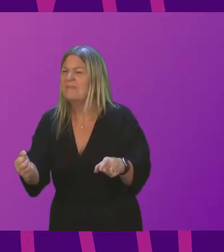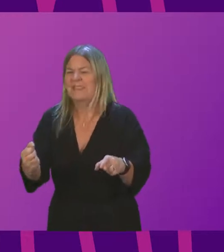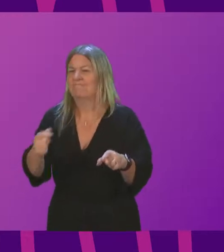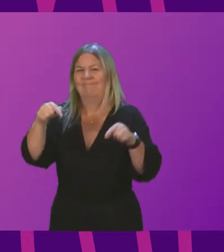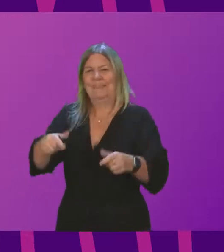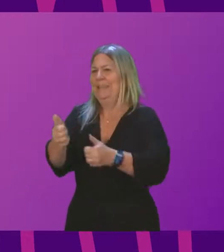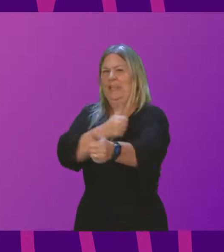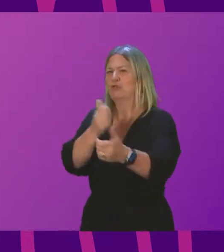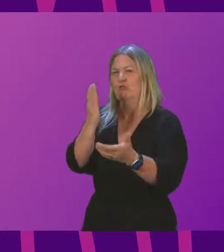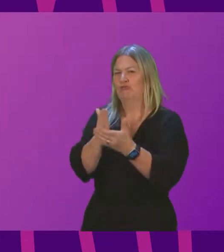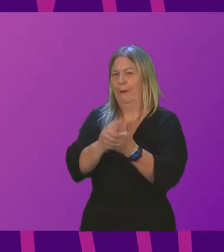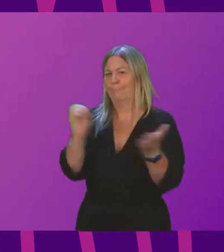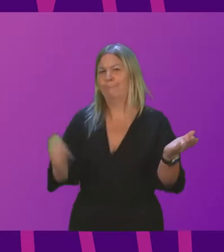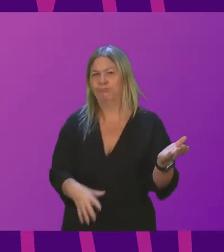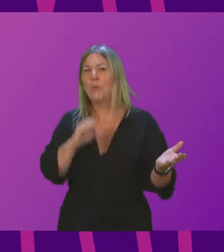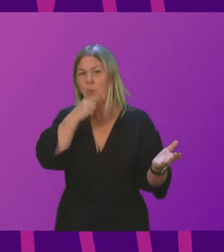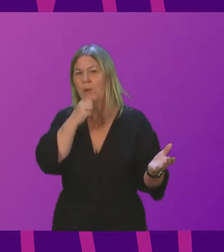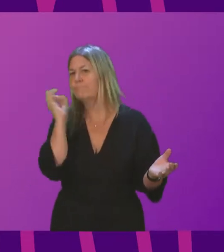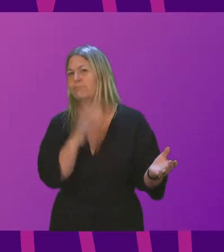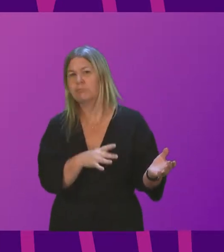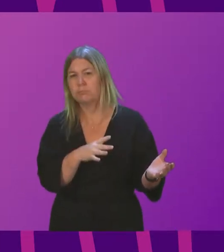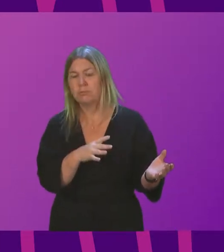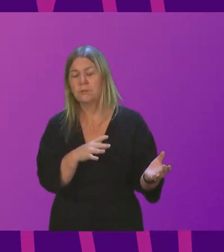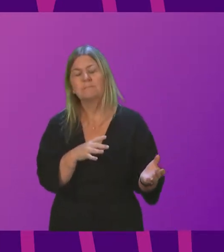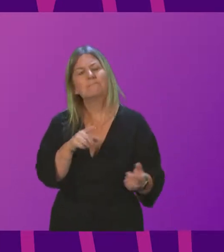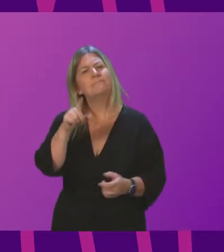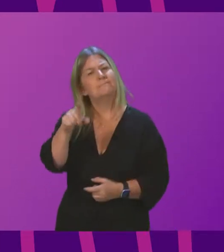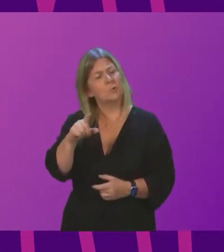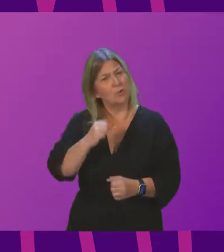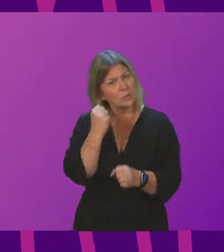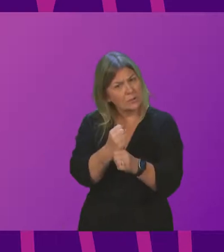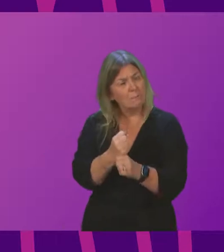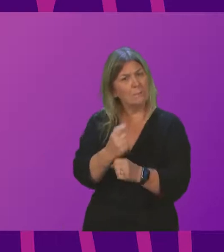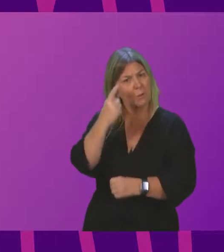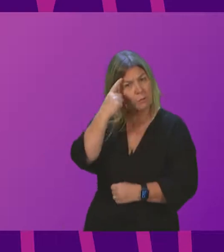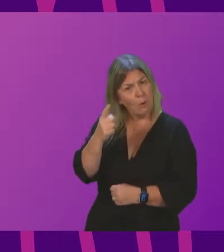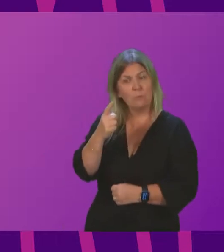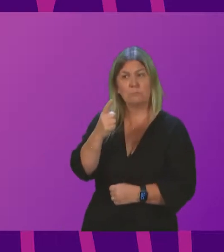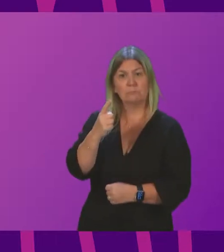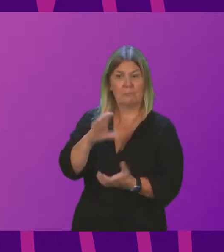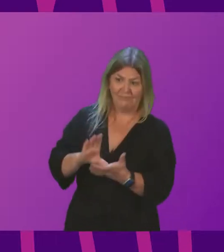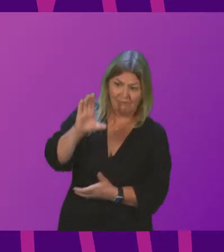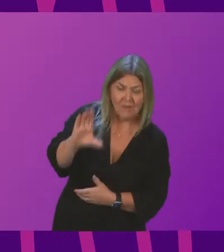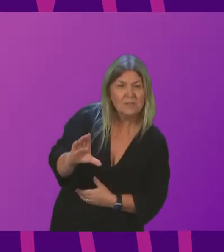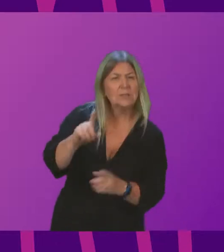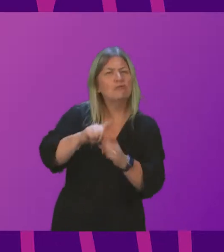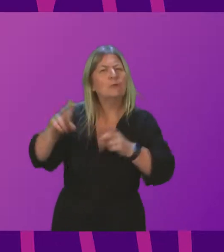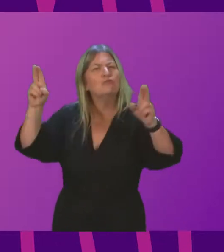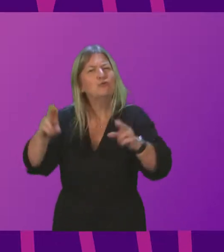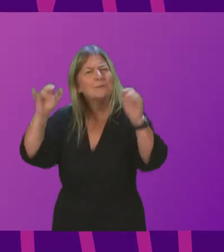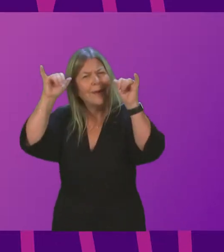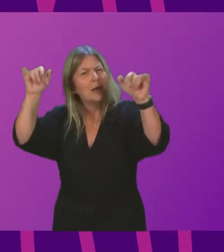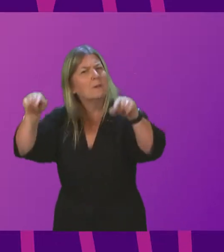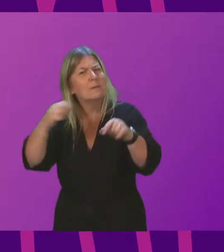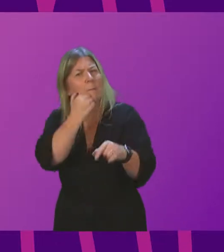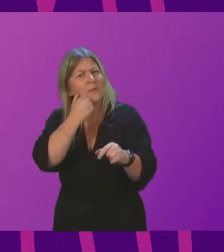scapegoat. Has the Scottish Government ever considered allocating funding to accelerate the reduction of cattle numbers? Yes or